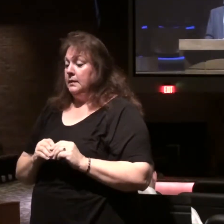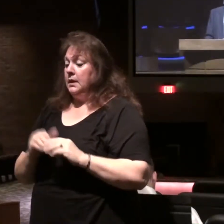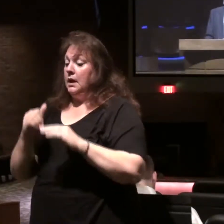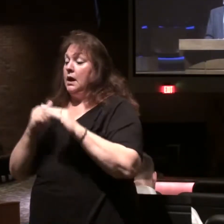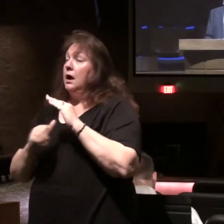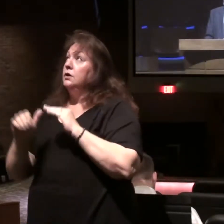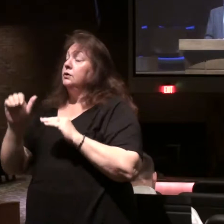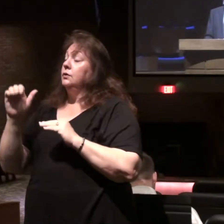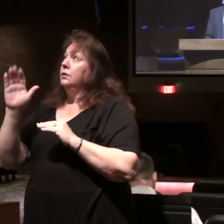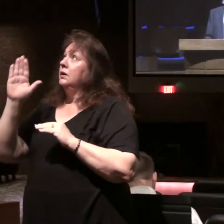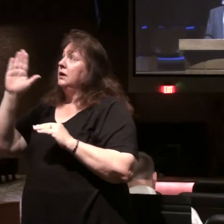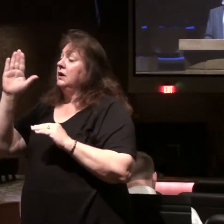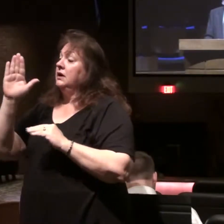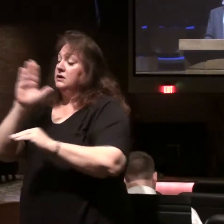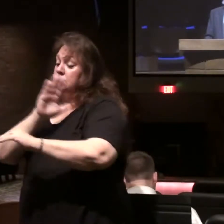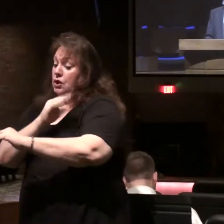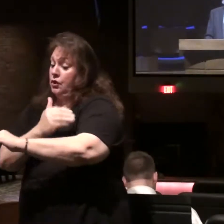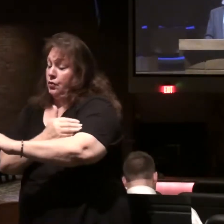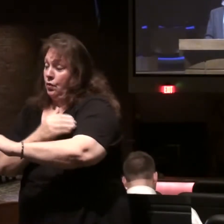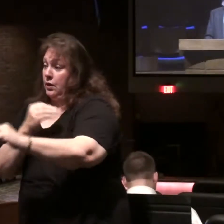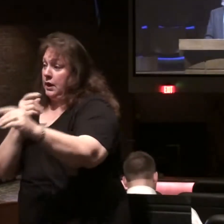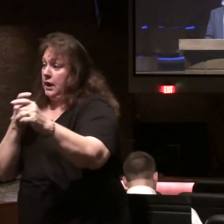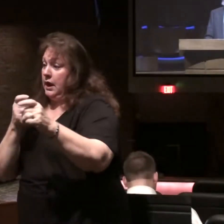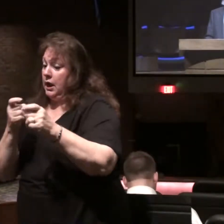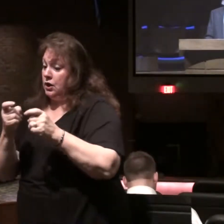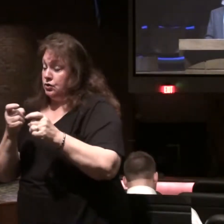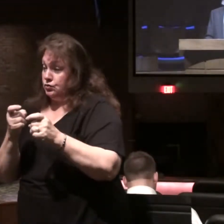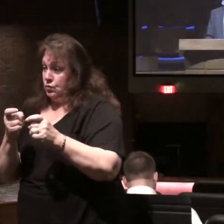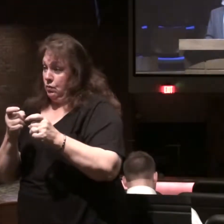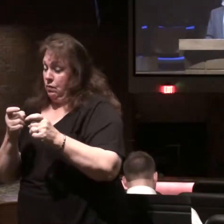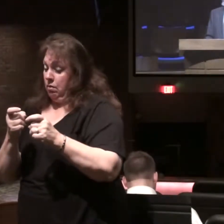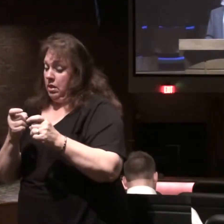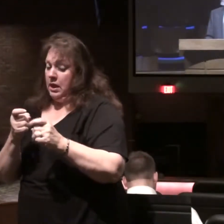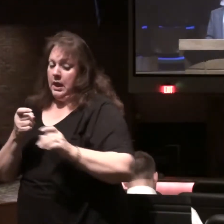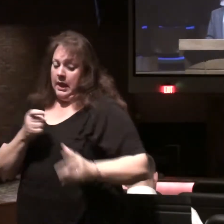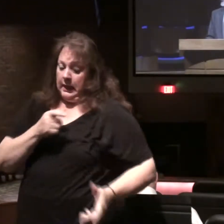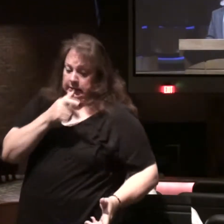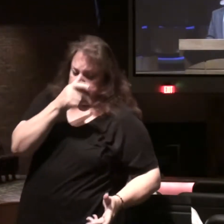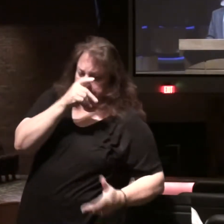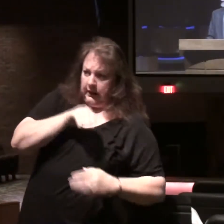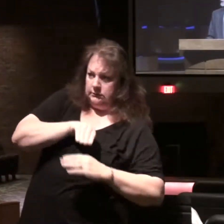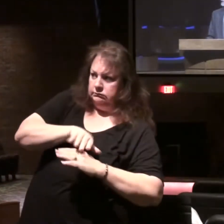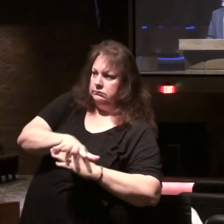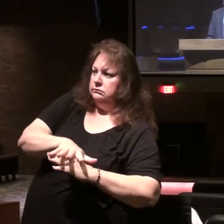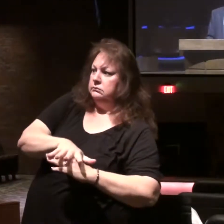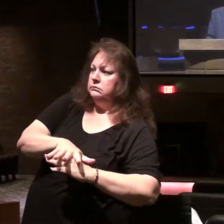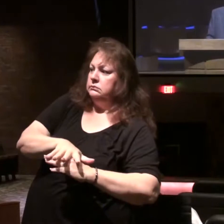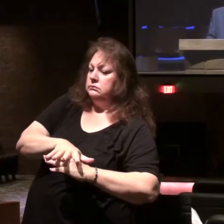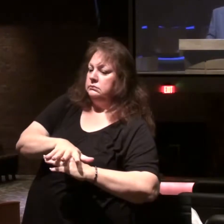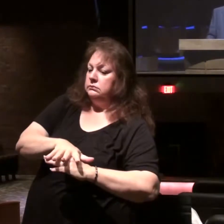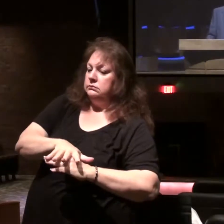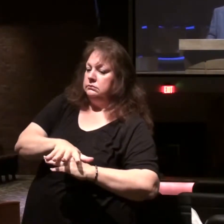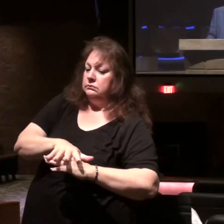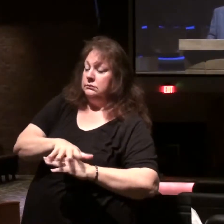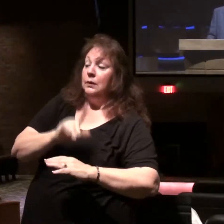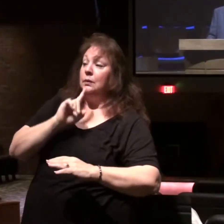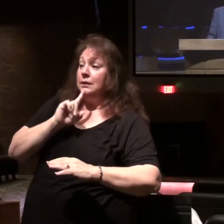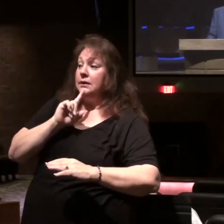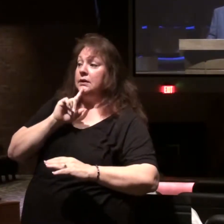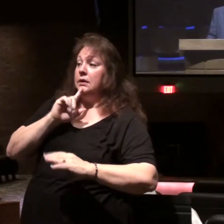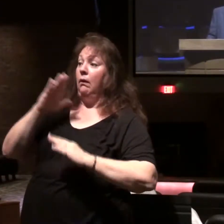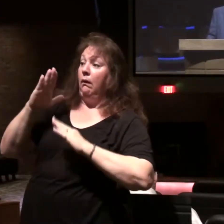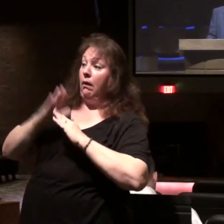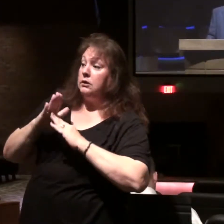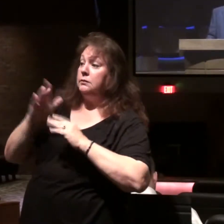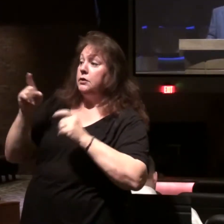authority and control of the devil. And ultimately, that is under the ultimate control of God.